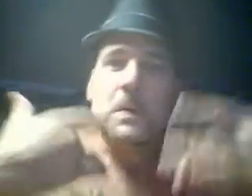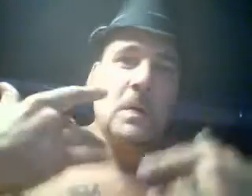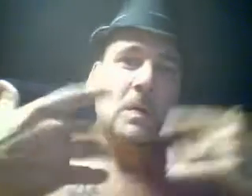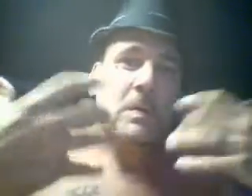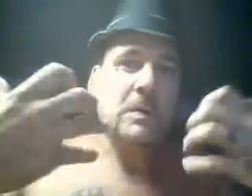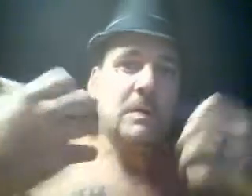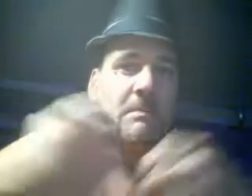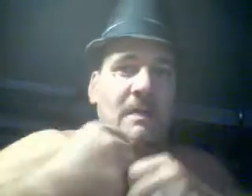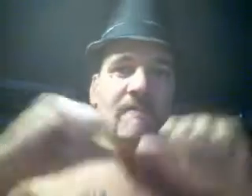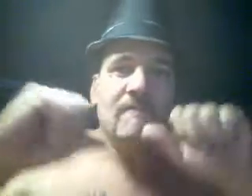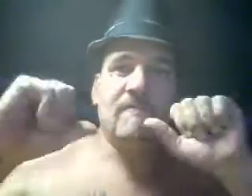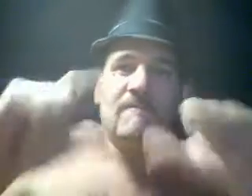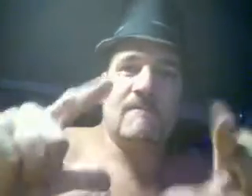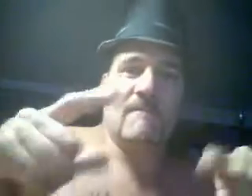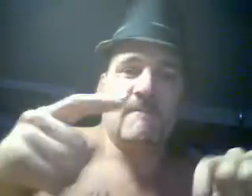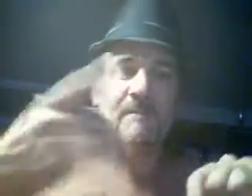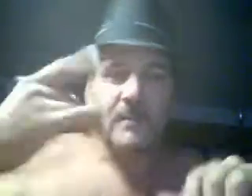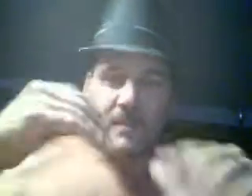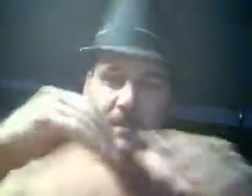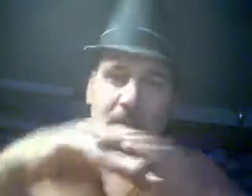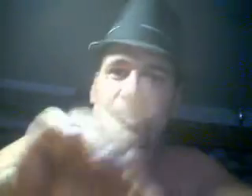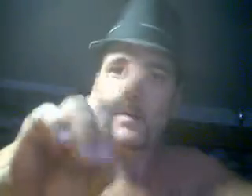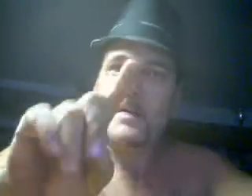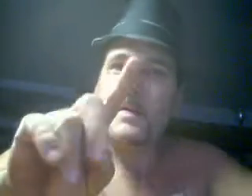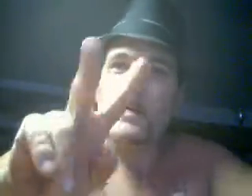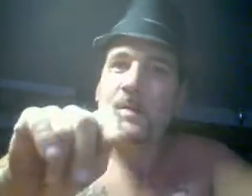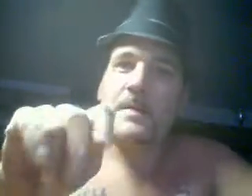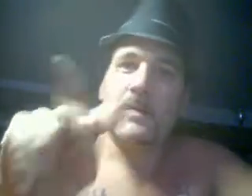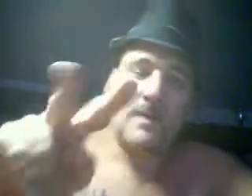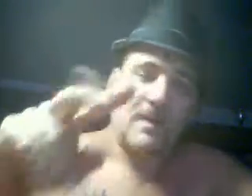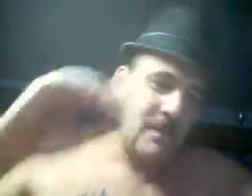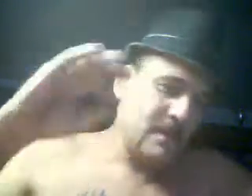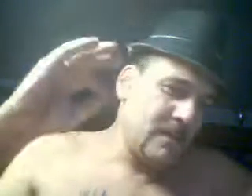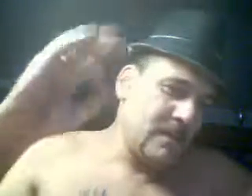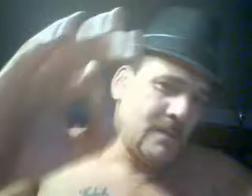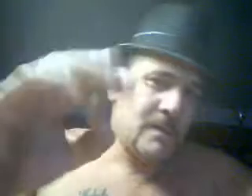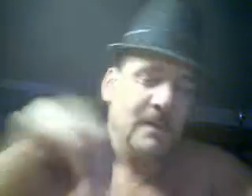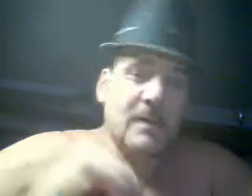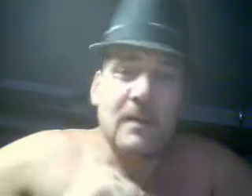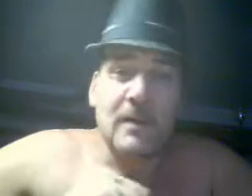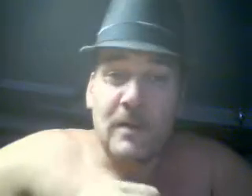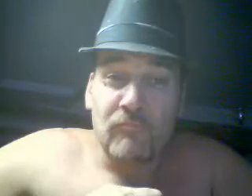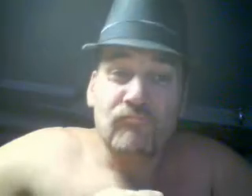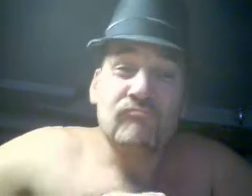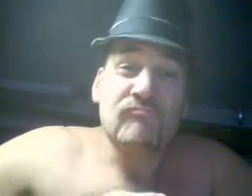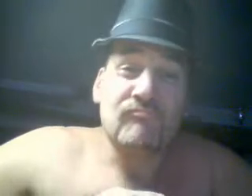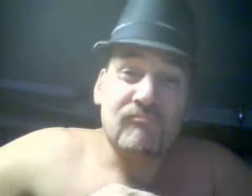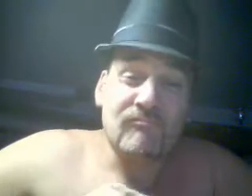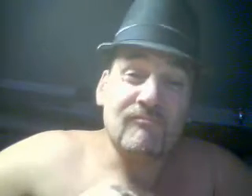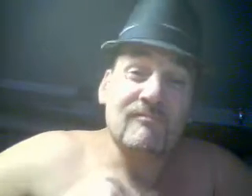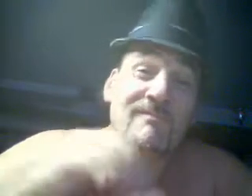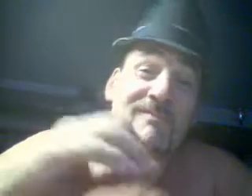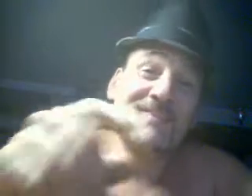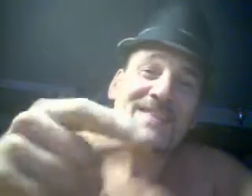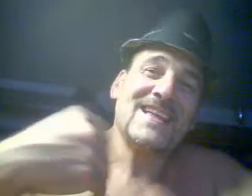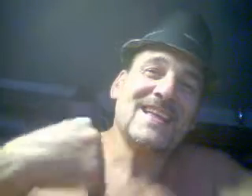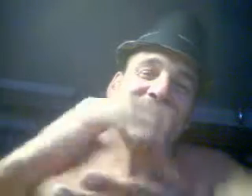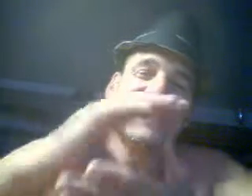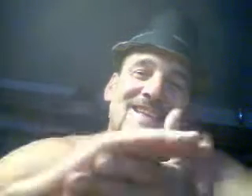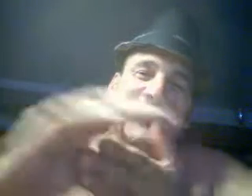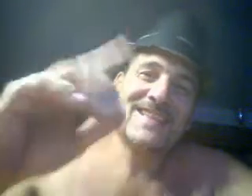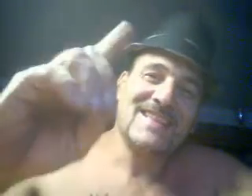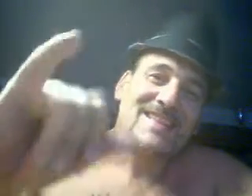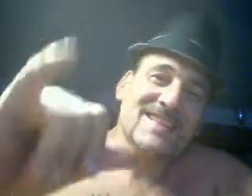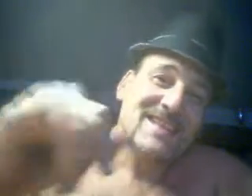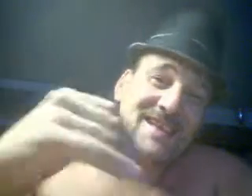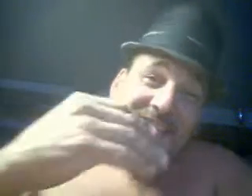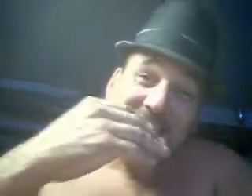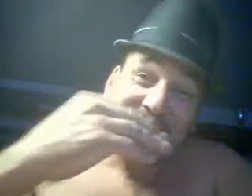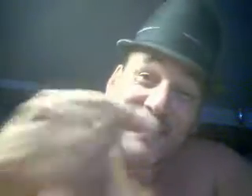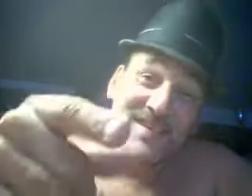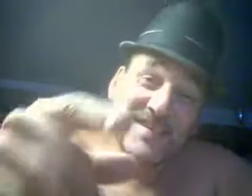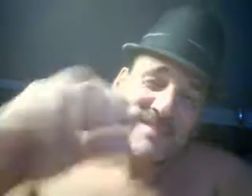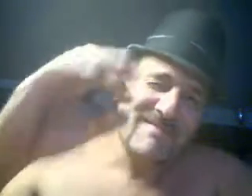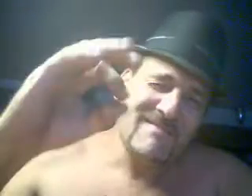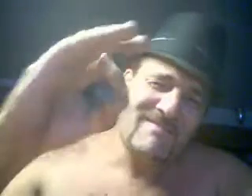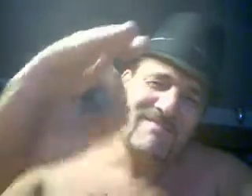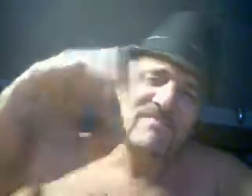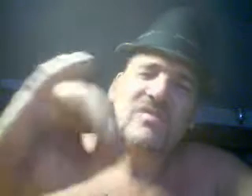love, oh, see I just want you to know That you